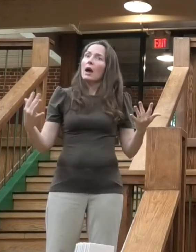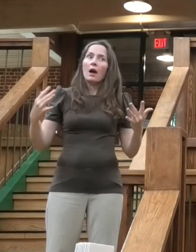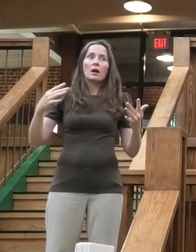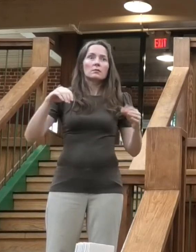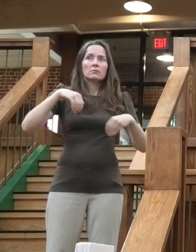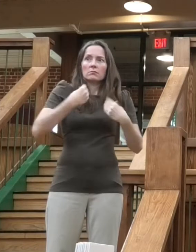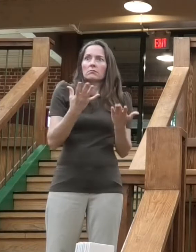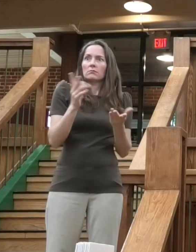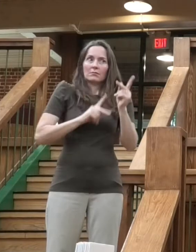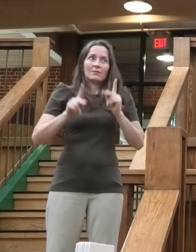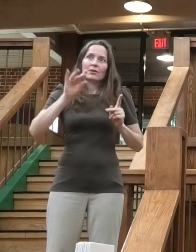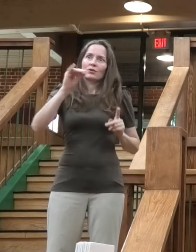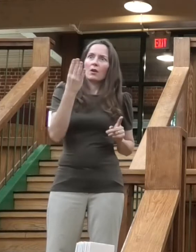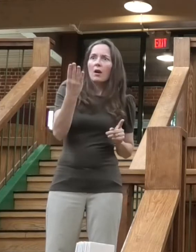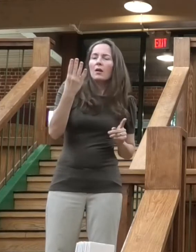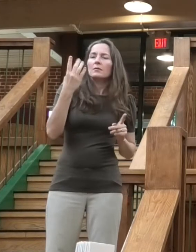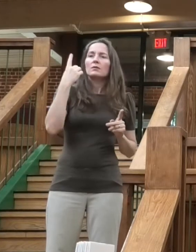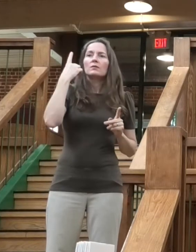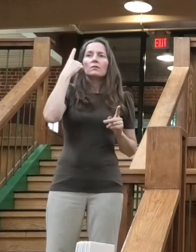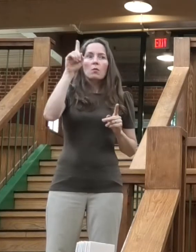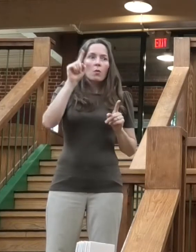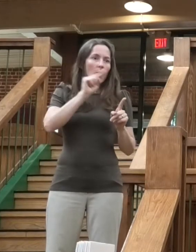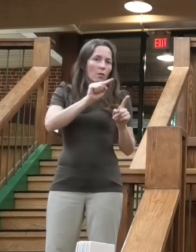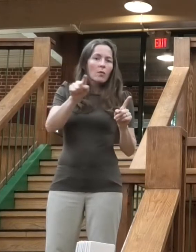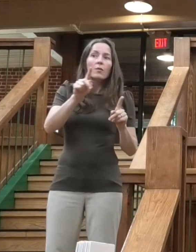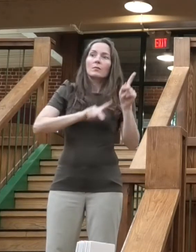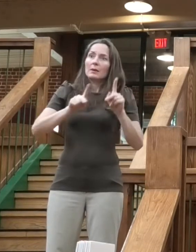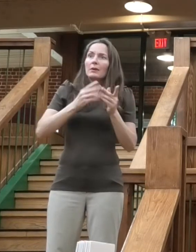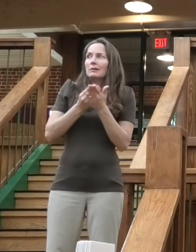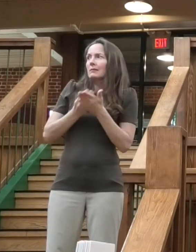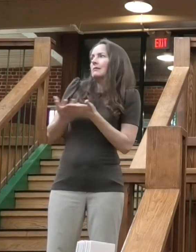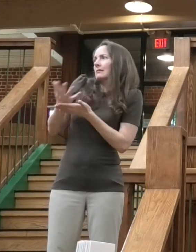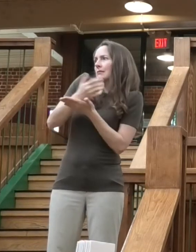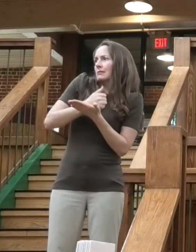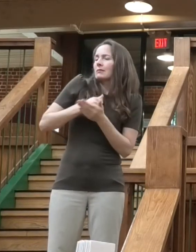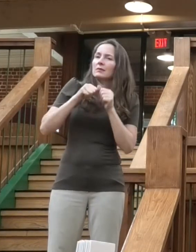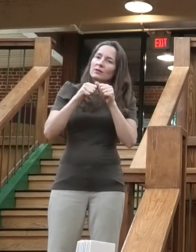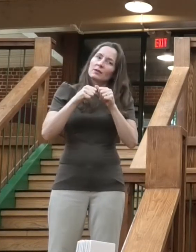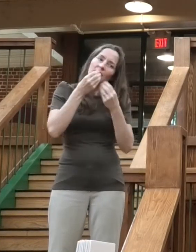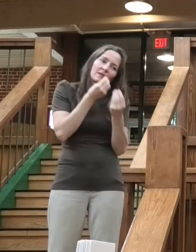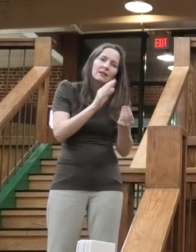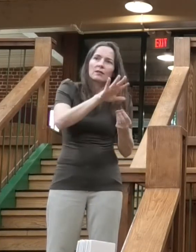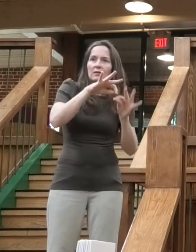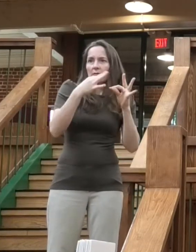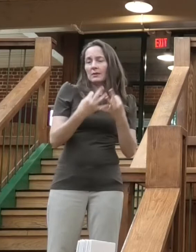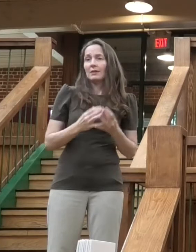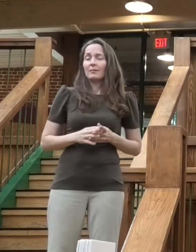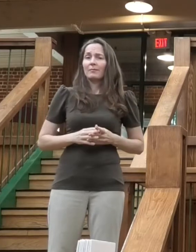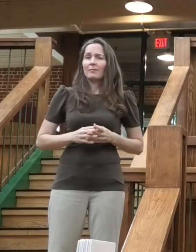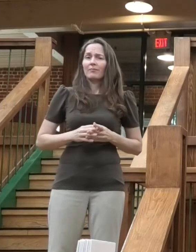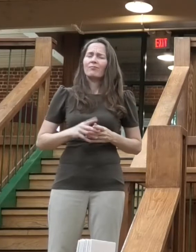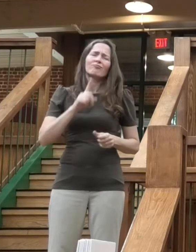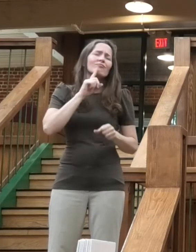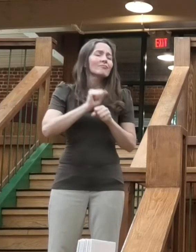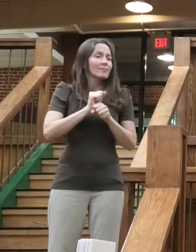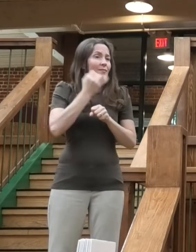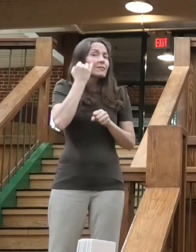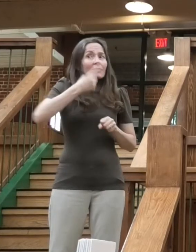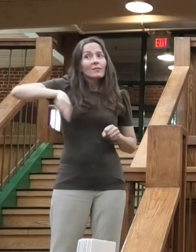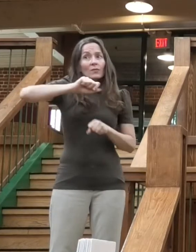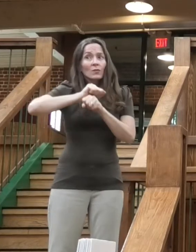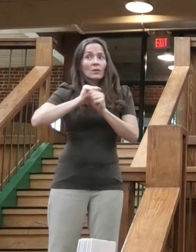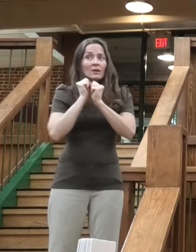continues to give me hope is that if we work together, we can defeat the worst of this virus